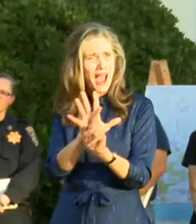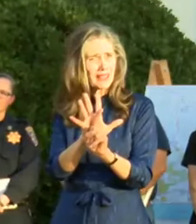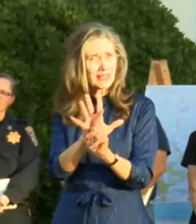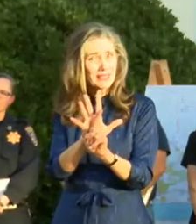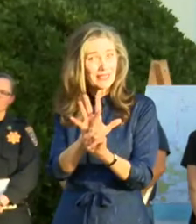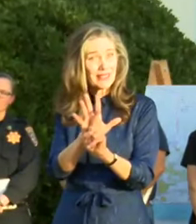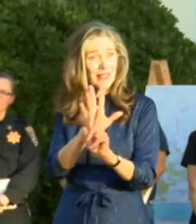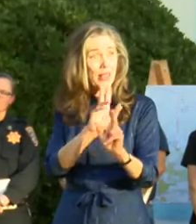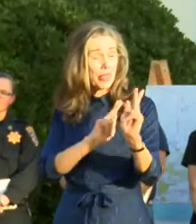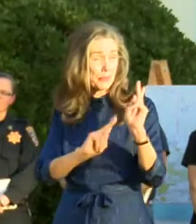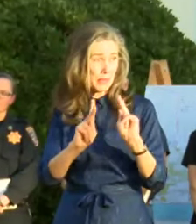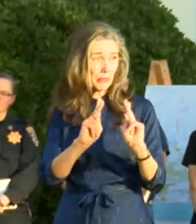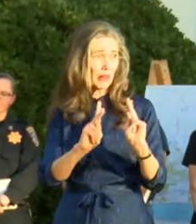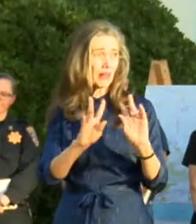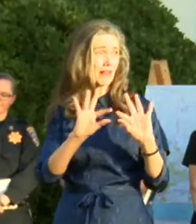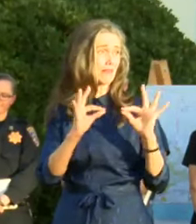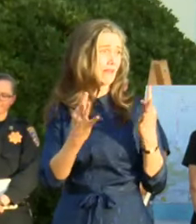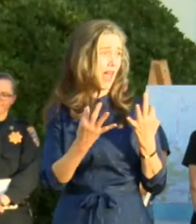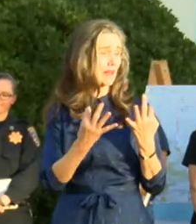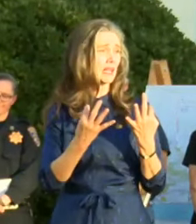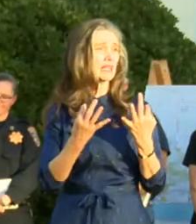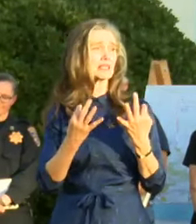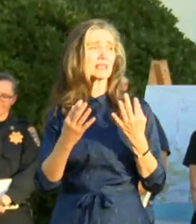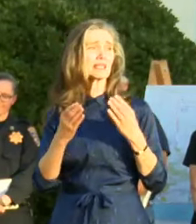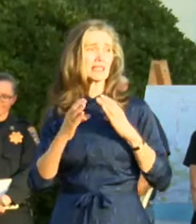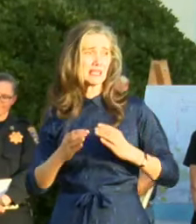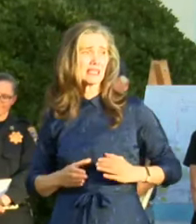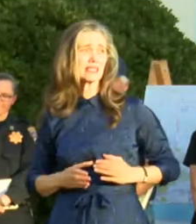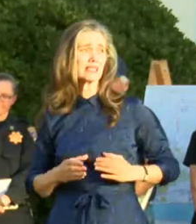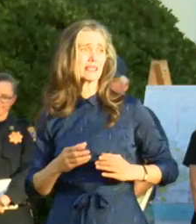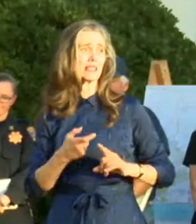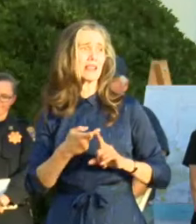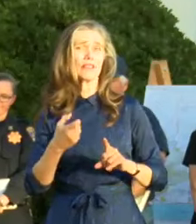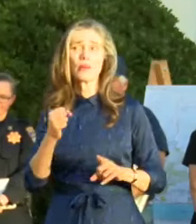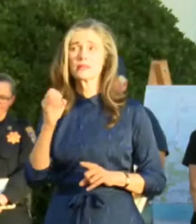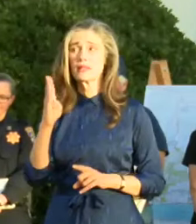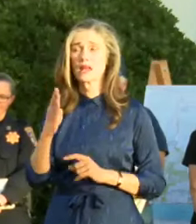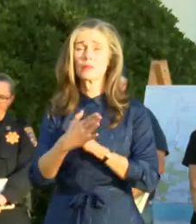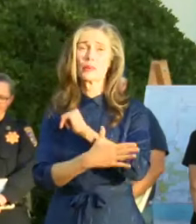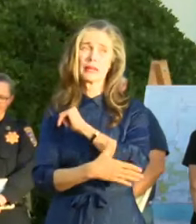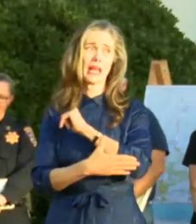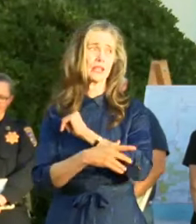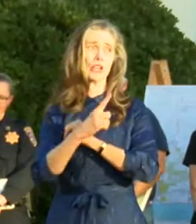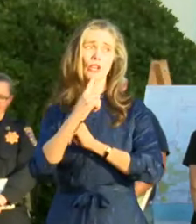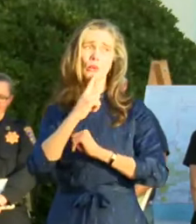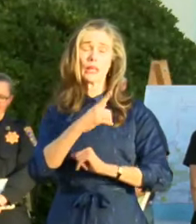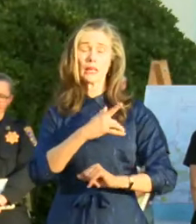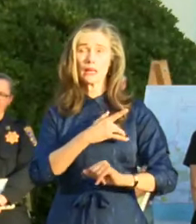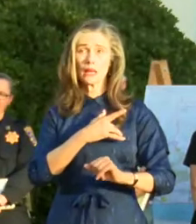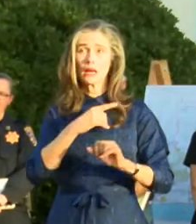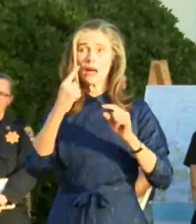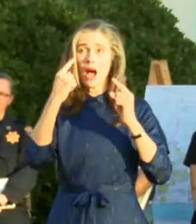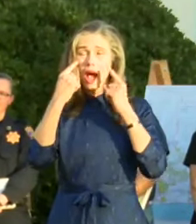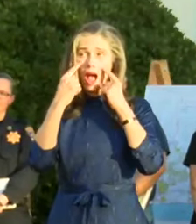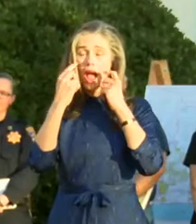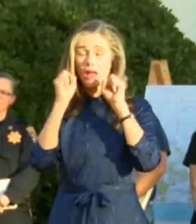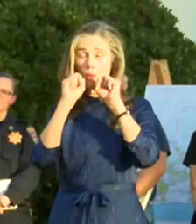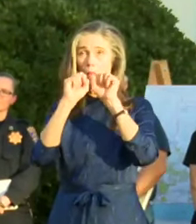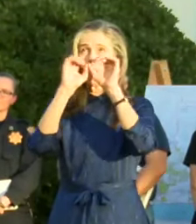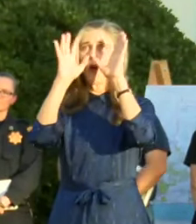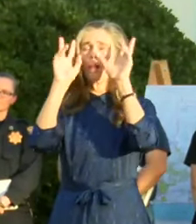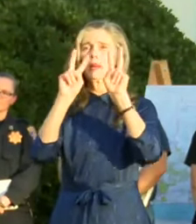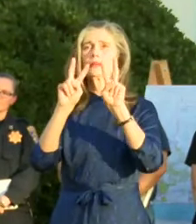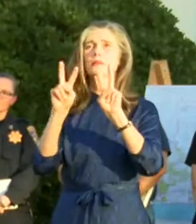Santa Barbara County. So it was quite an eye-opener to take that kind of tour this afternoon.